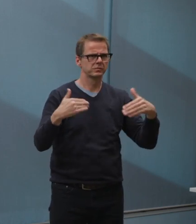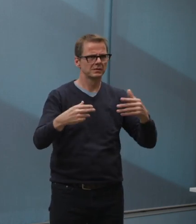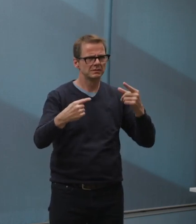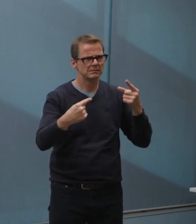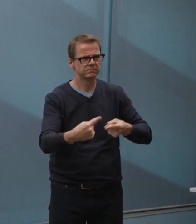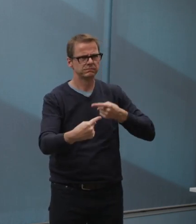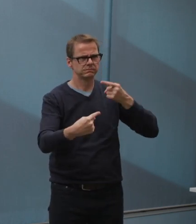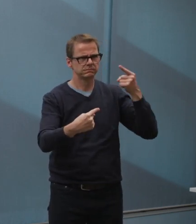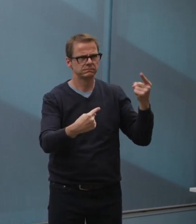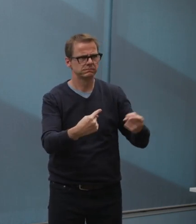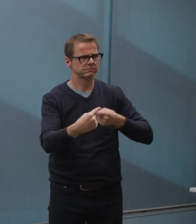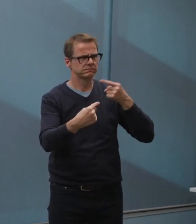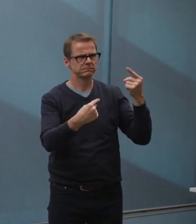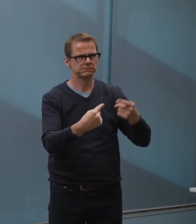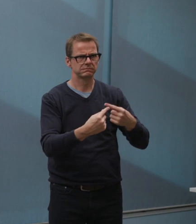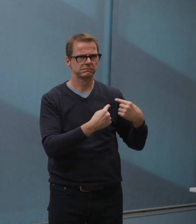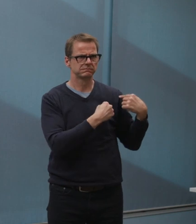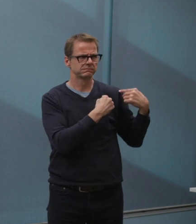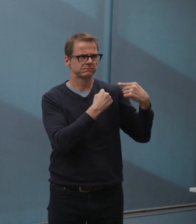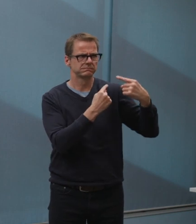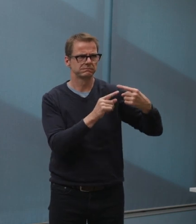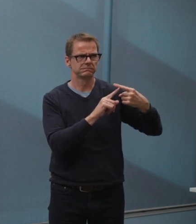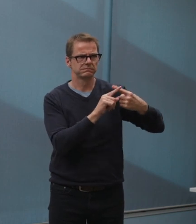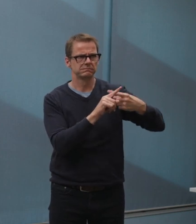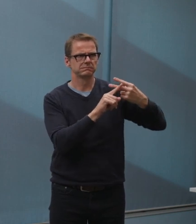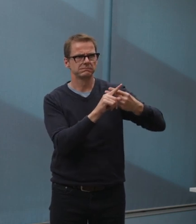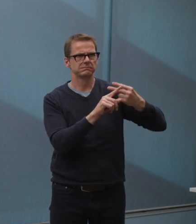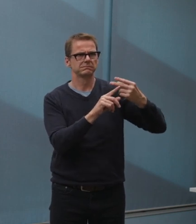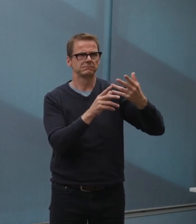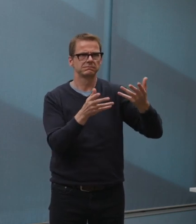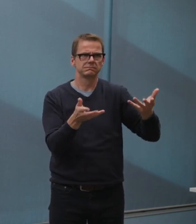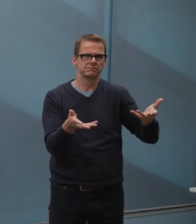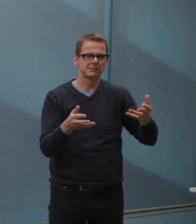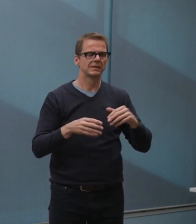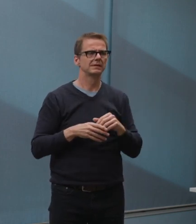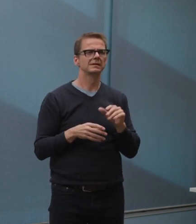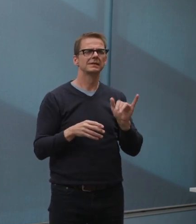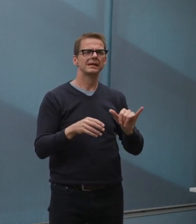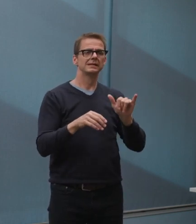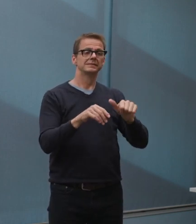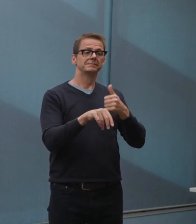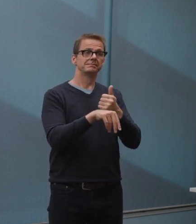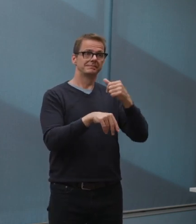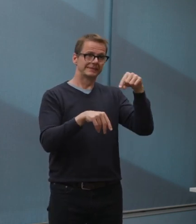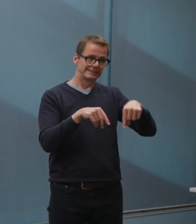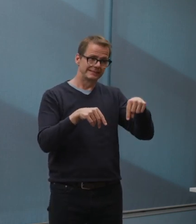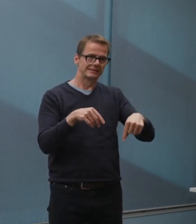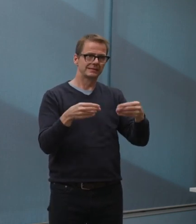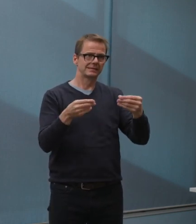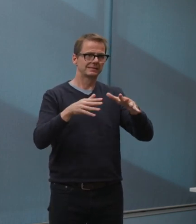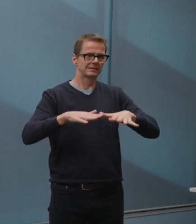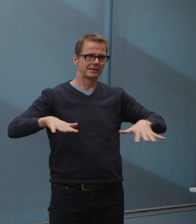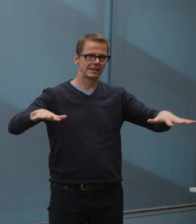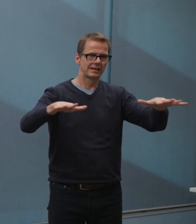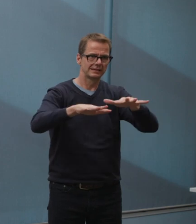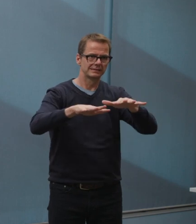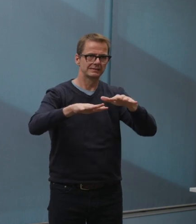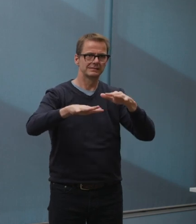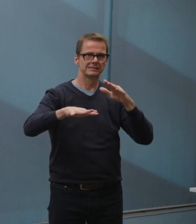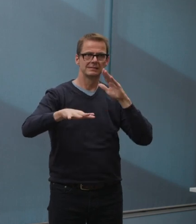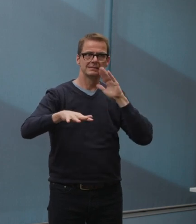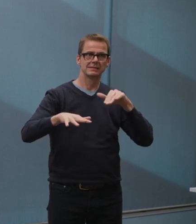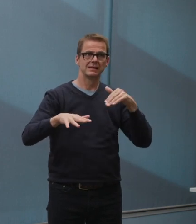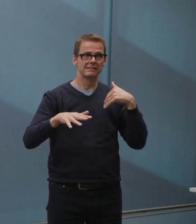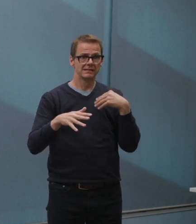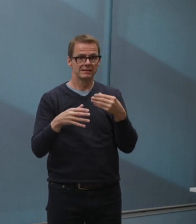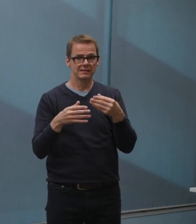it, a land and wealth tax, as opposed to a set of revenues that relate to what's actually happening in the economy